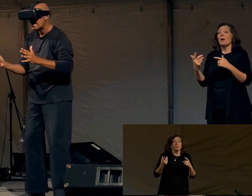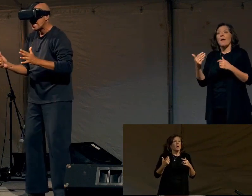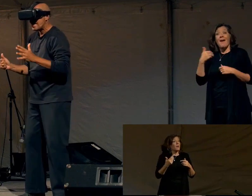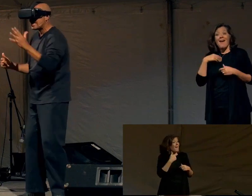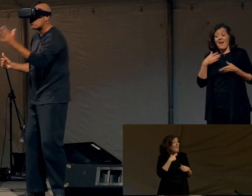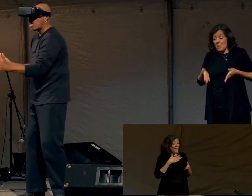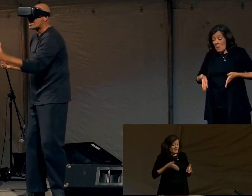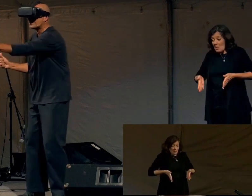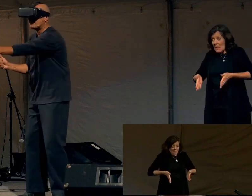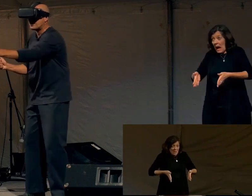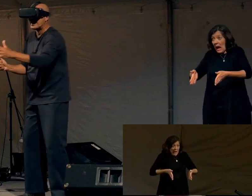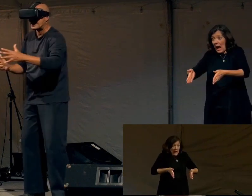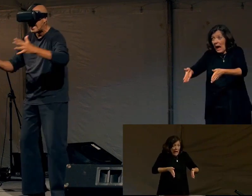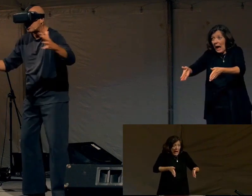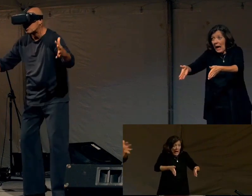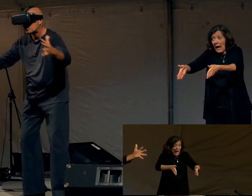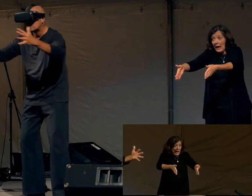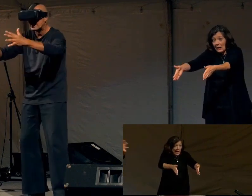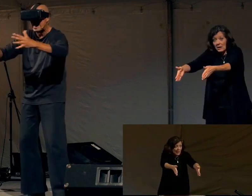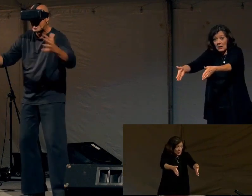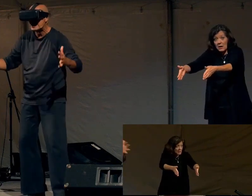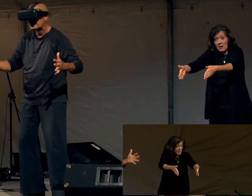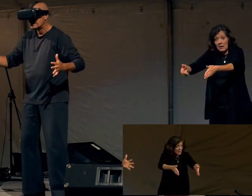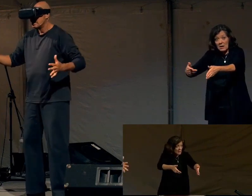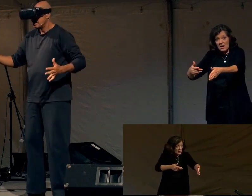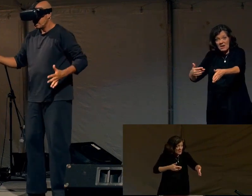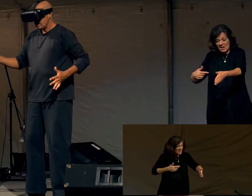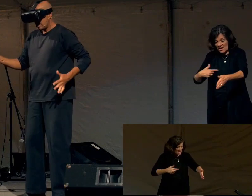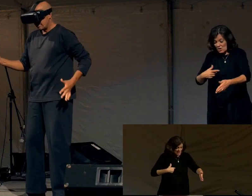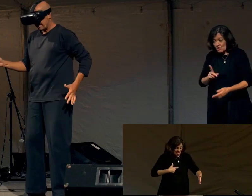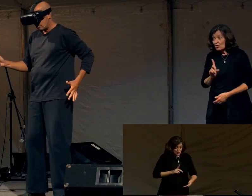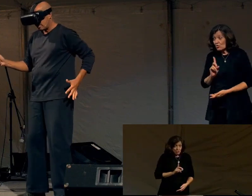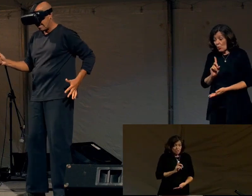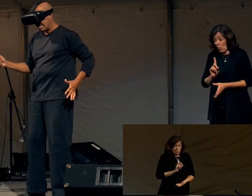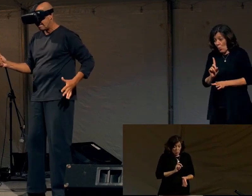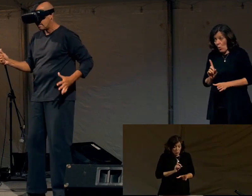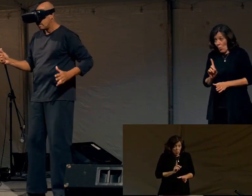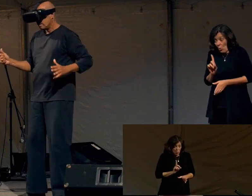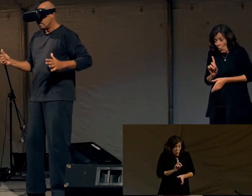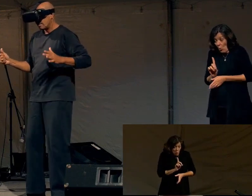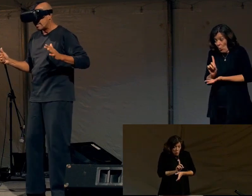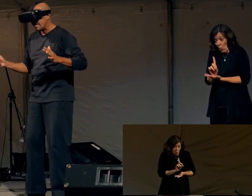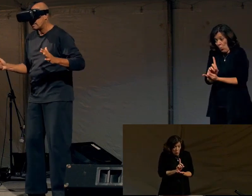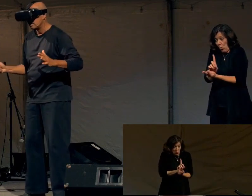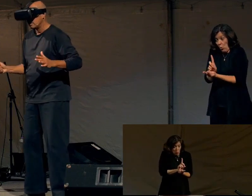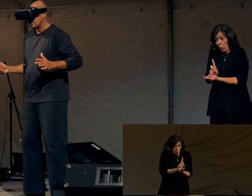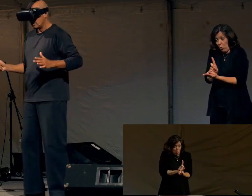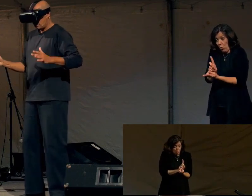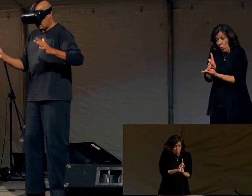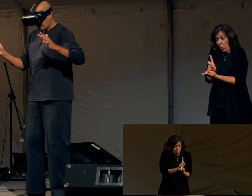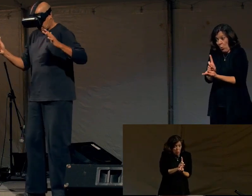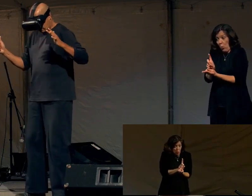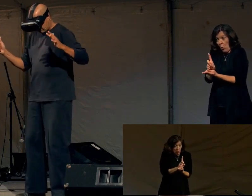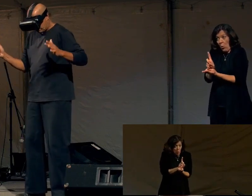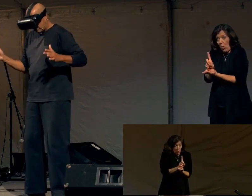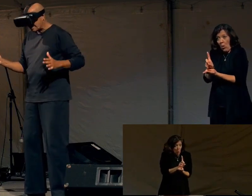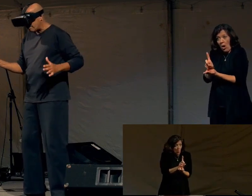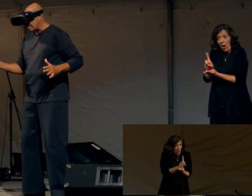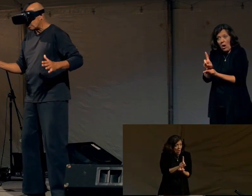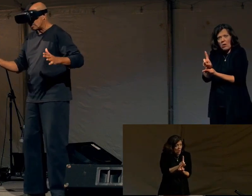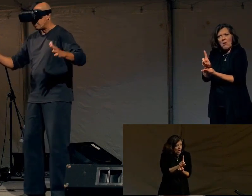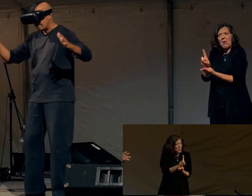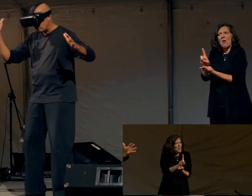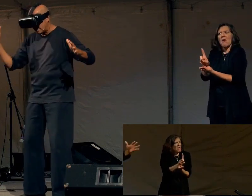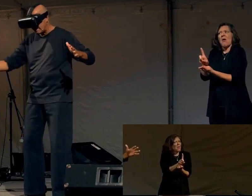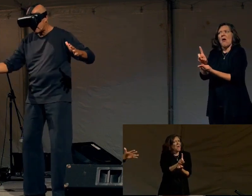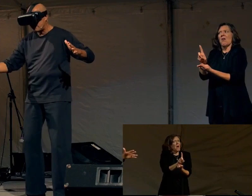feet wide. And you can walk on the plank and get used to the height. I'm like, okay. All right. Press